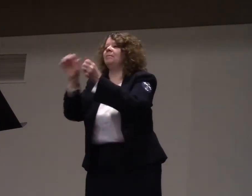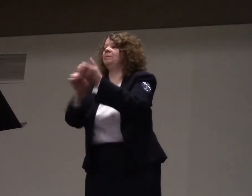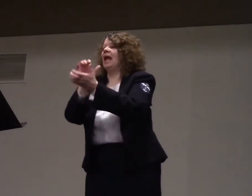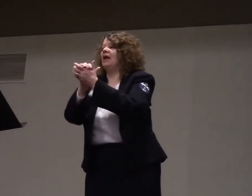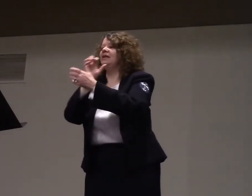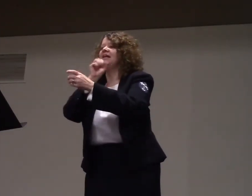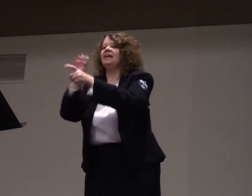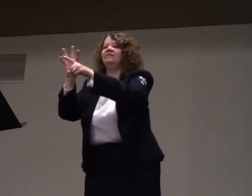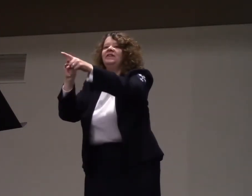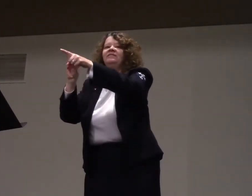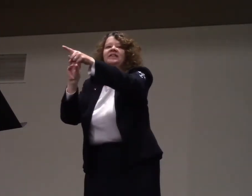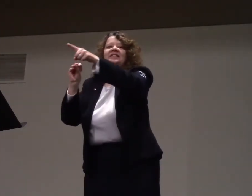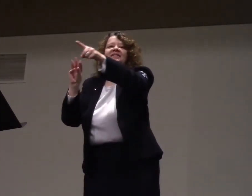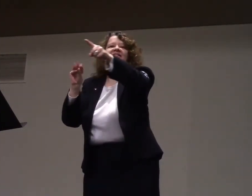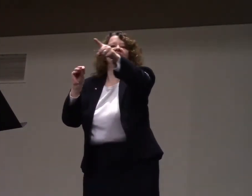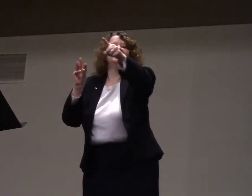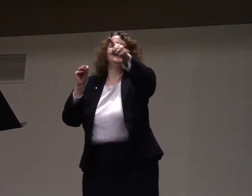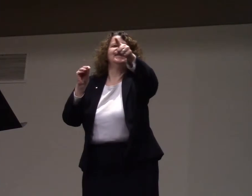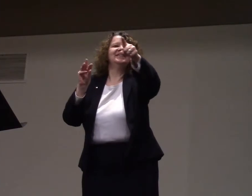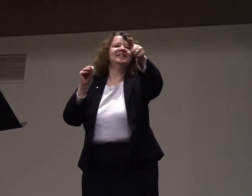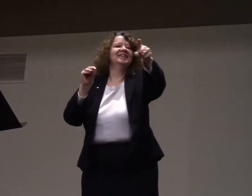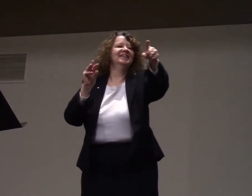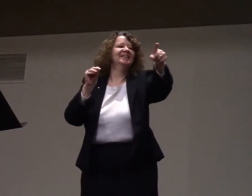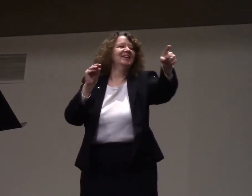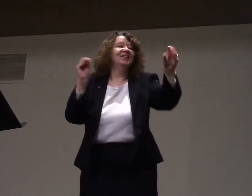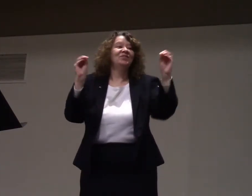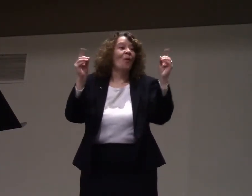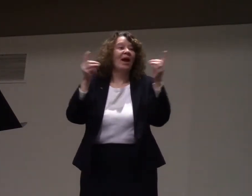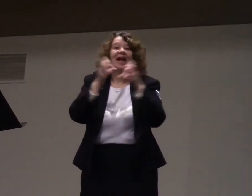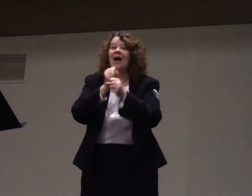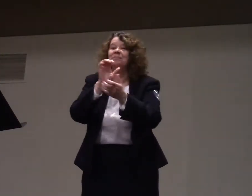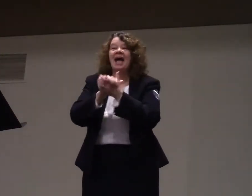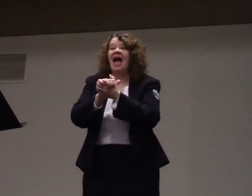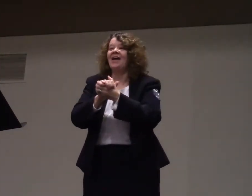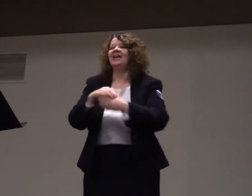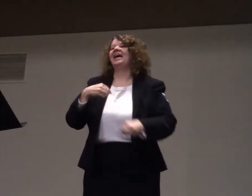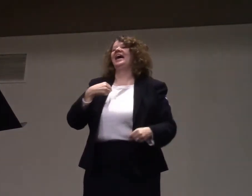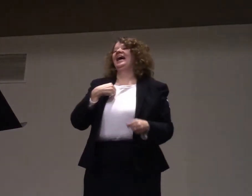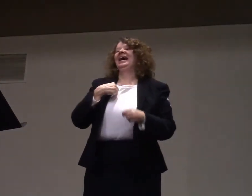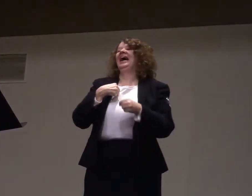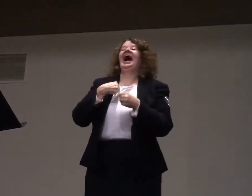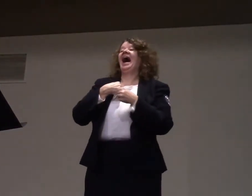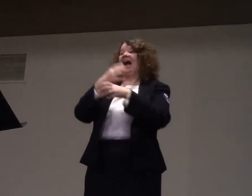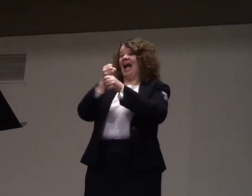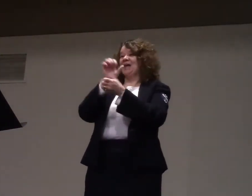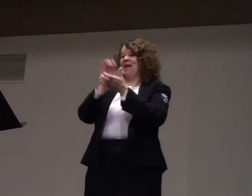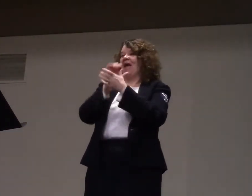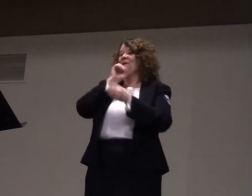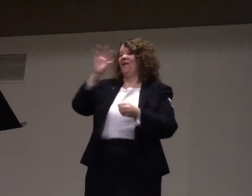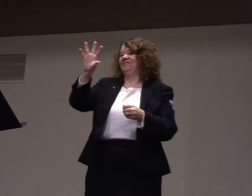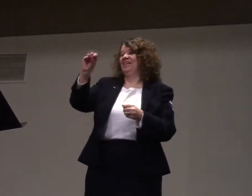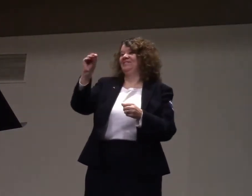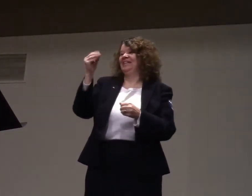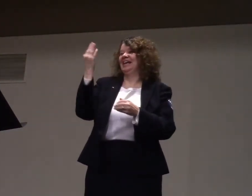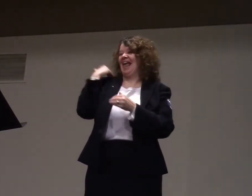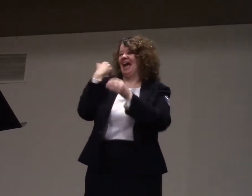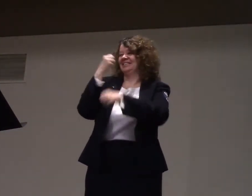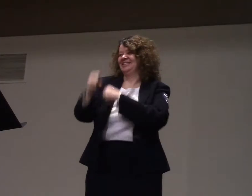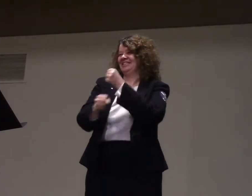Who's gotten married at age of 50? No one got married at age of 50? I got married